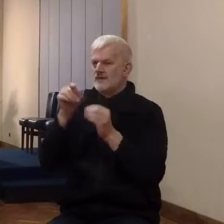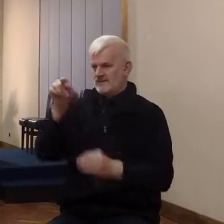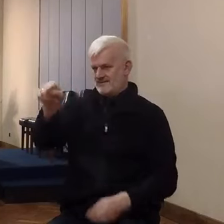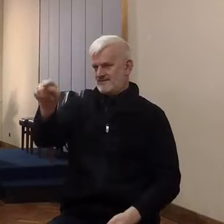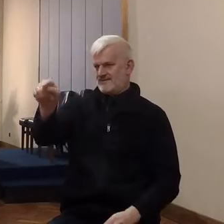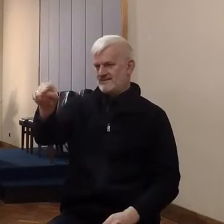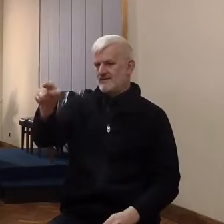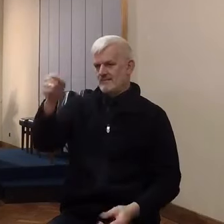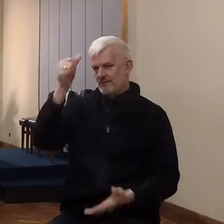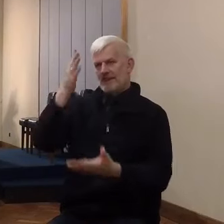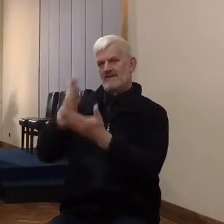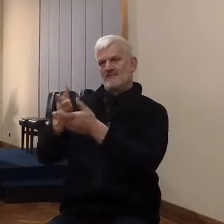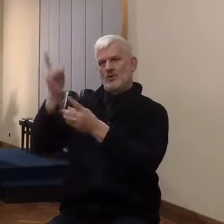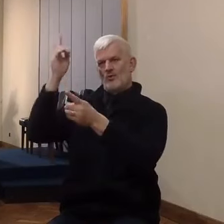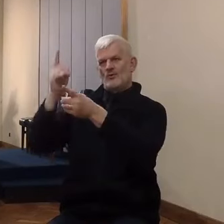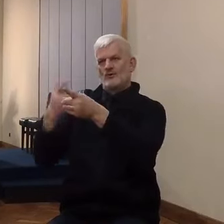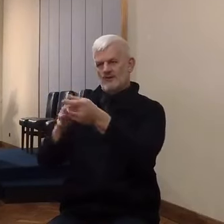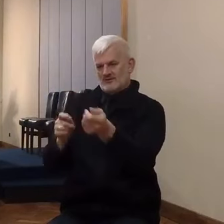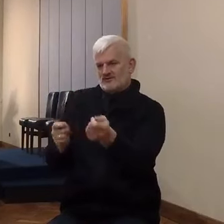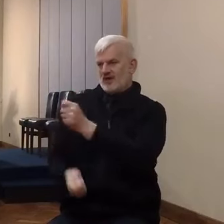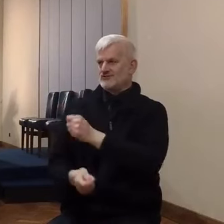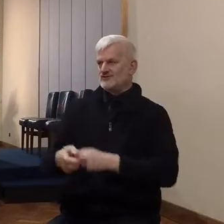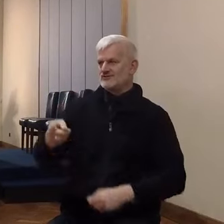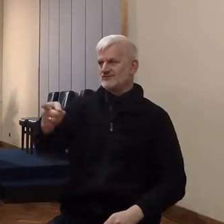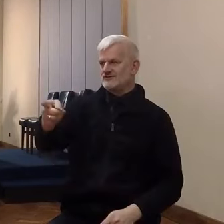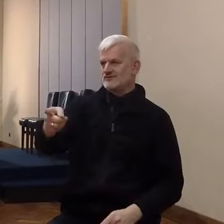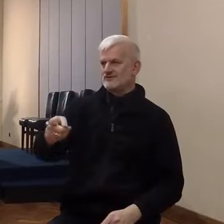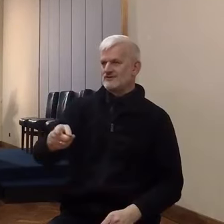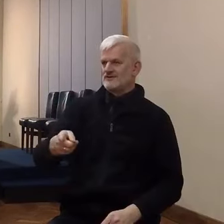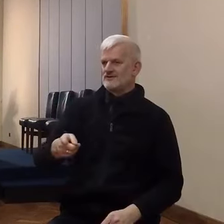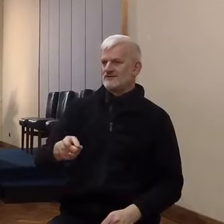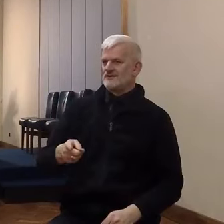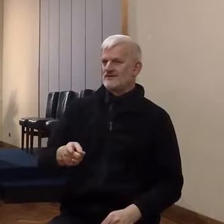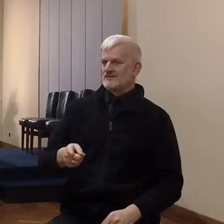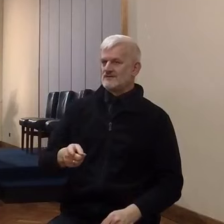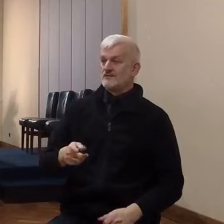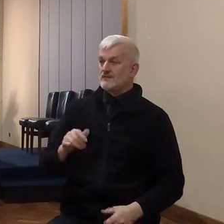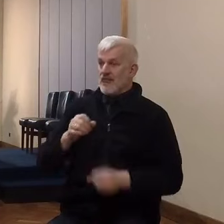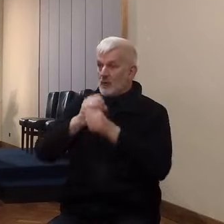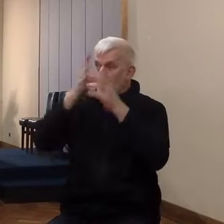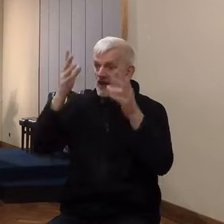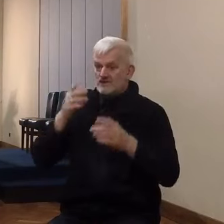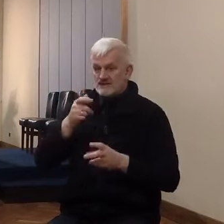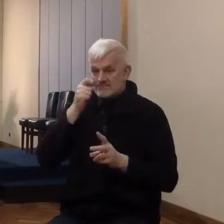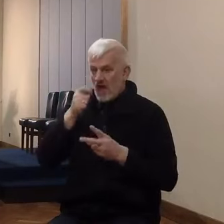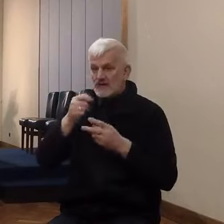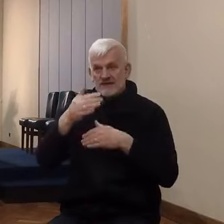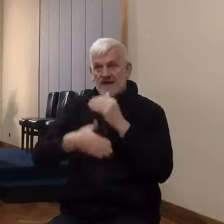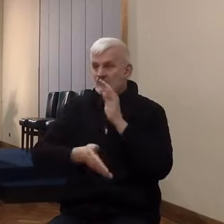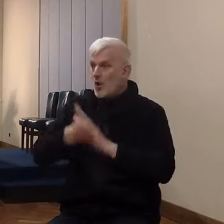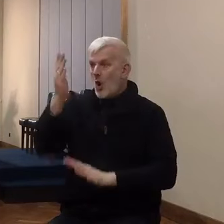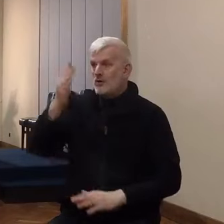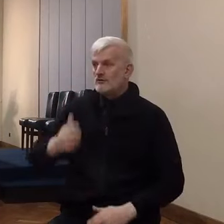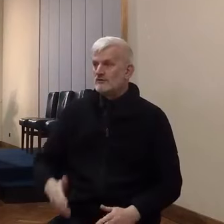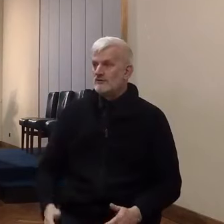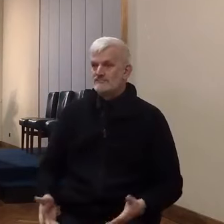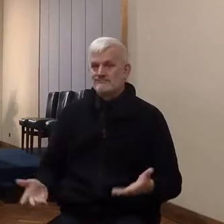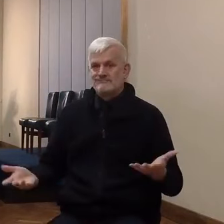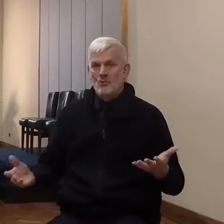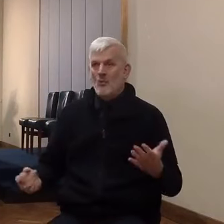believed in the Lord, who was to be delivered. If the spies hadn't gone, of course, well, there would have been some